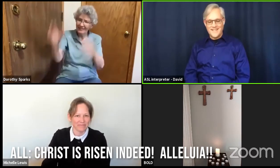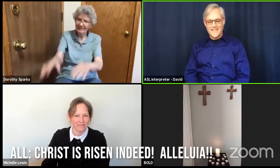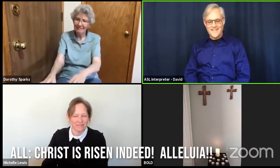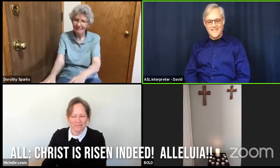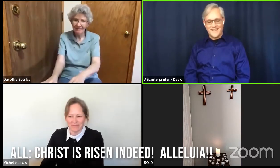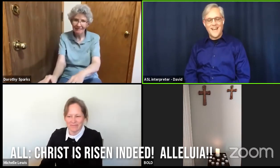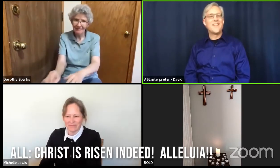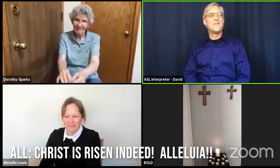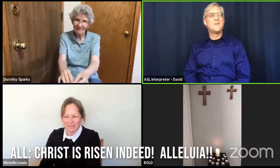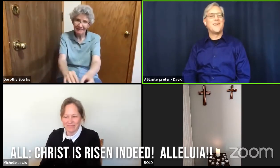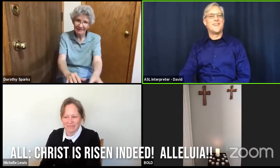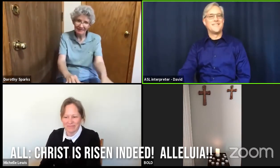alleluia.